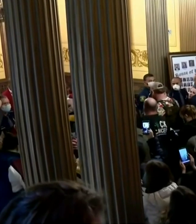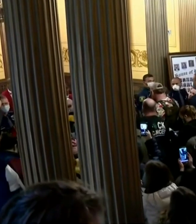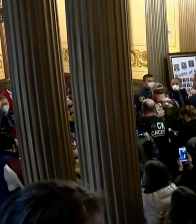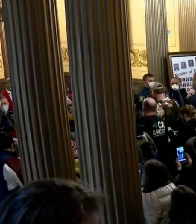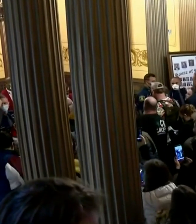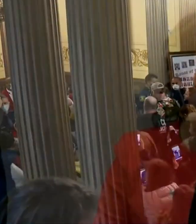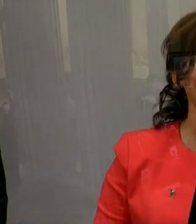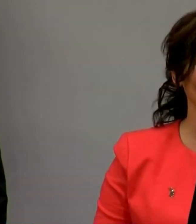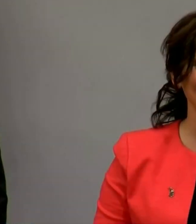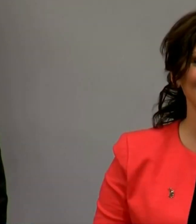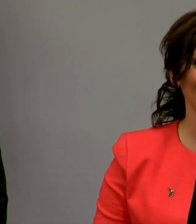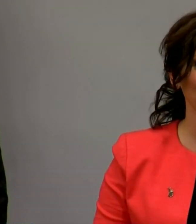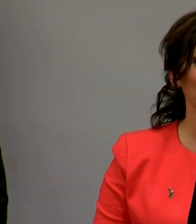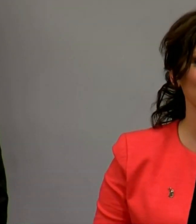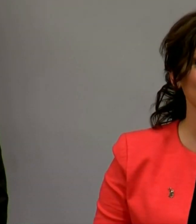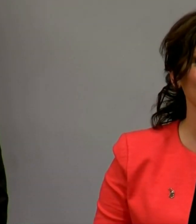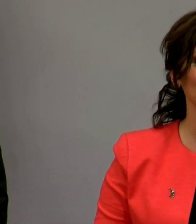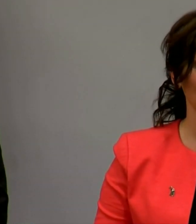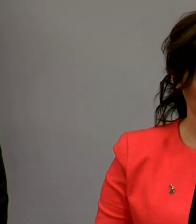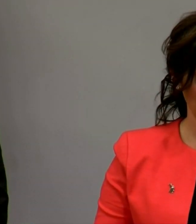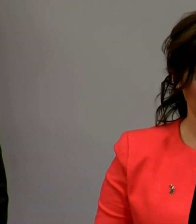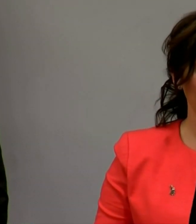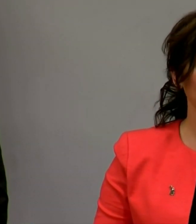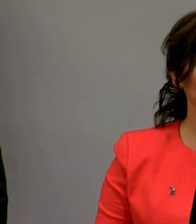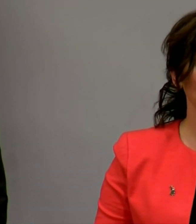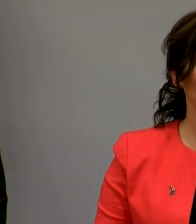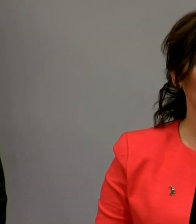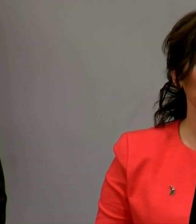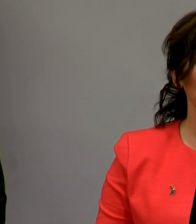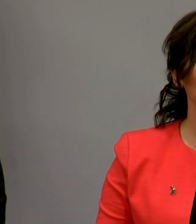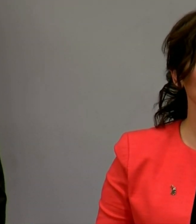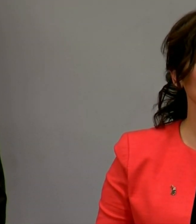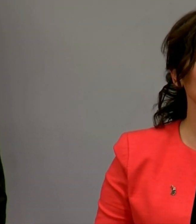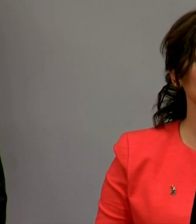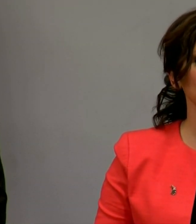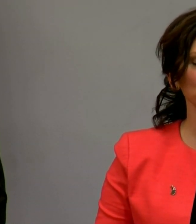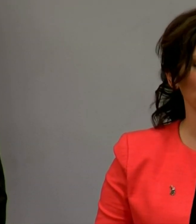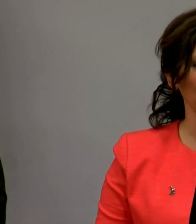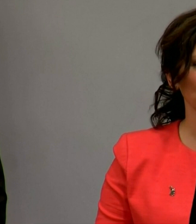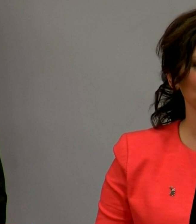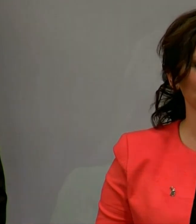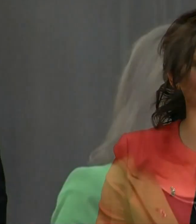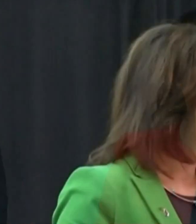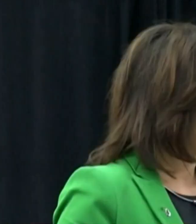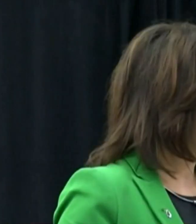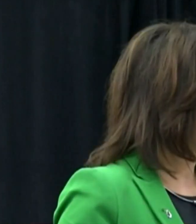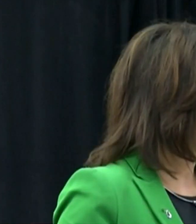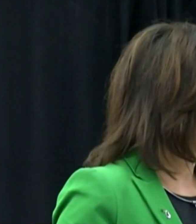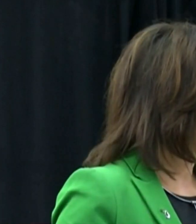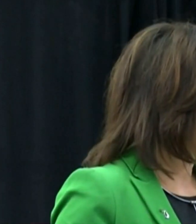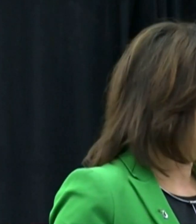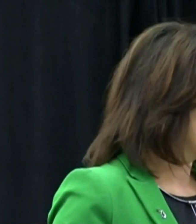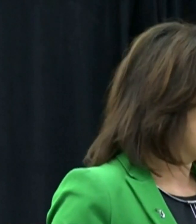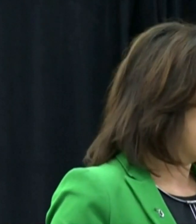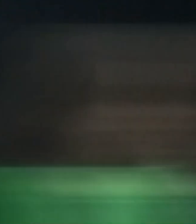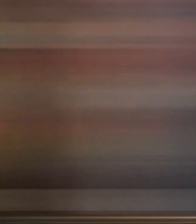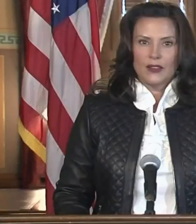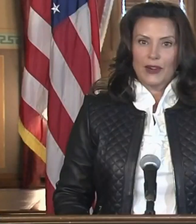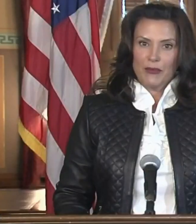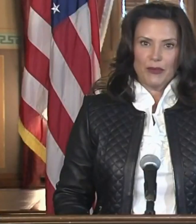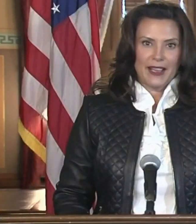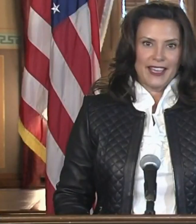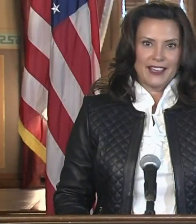back in April. According to the FBI, one of the accused said the governor quote, has no checks and balances at all.